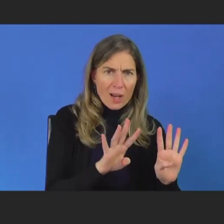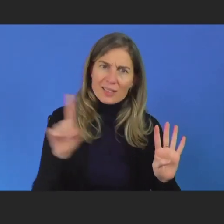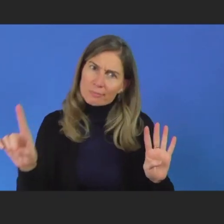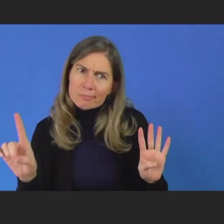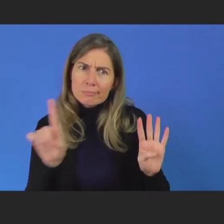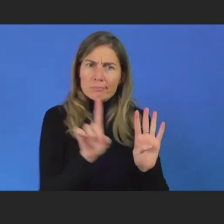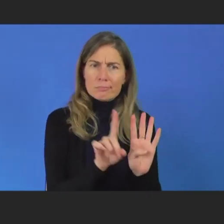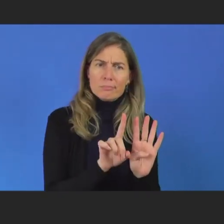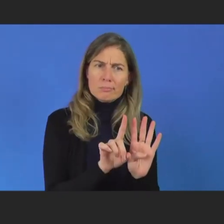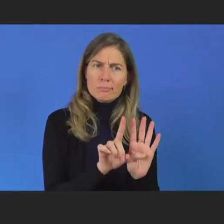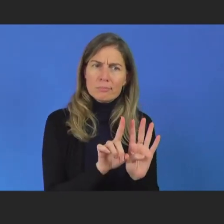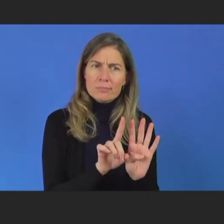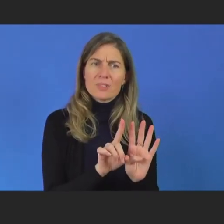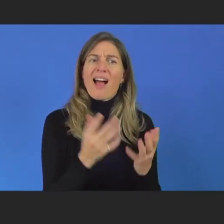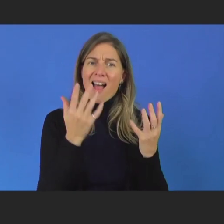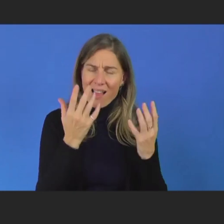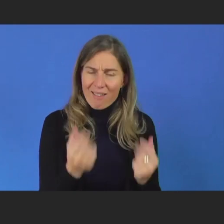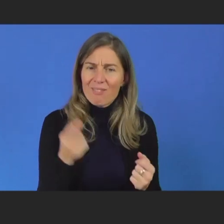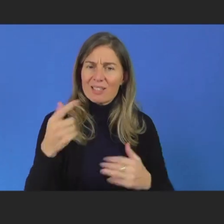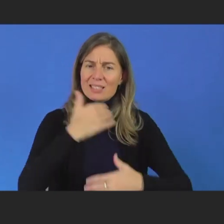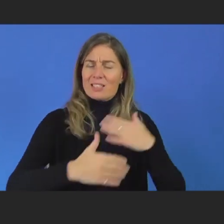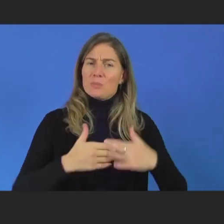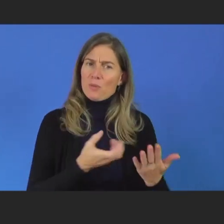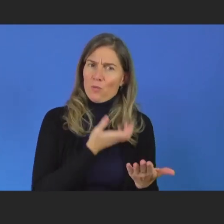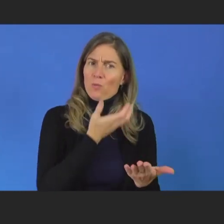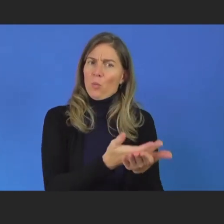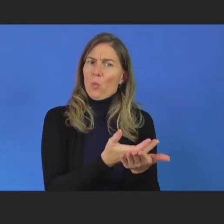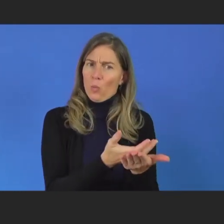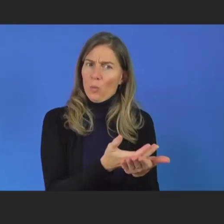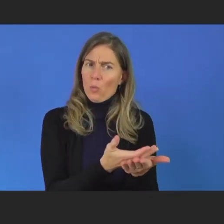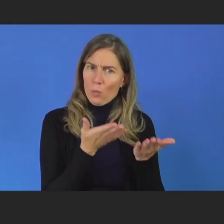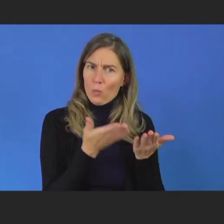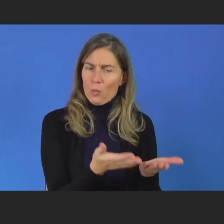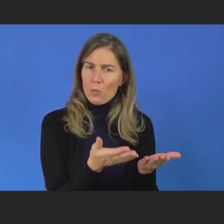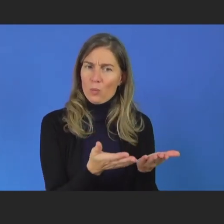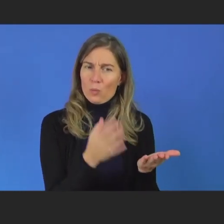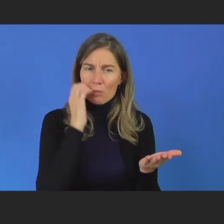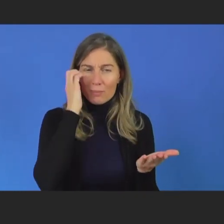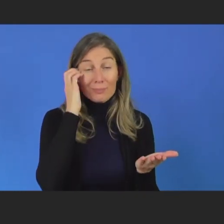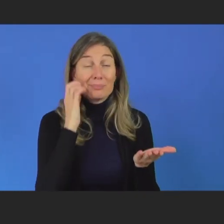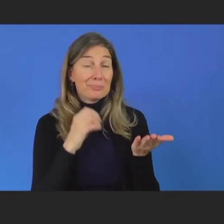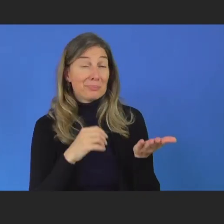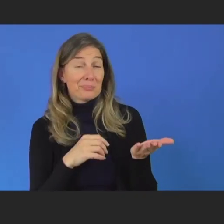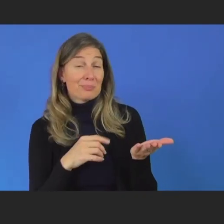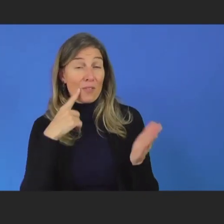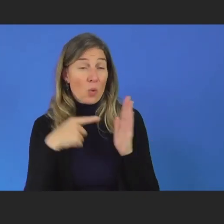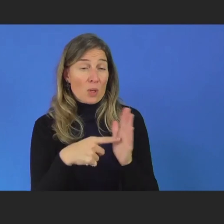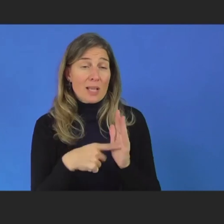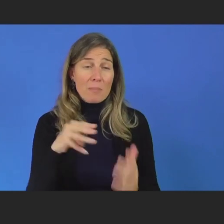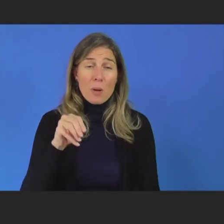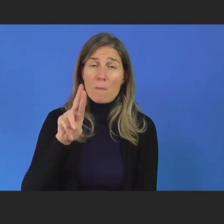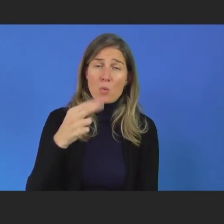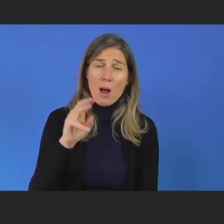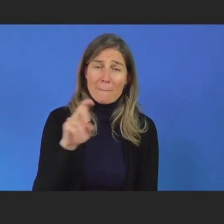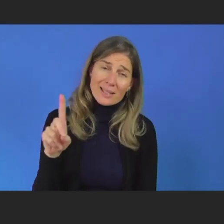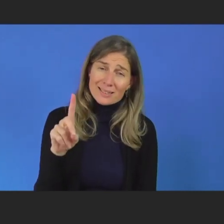level of the organization. And this is a great example where Mohamed Shabbi Awan, who